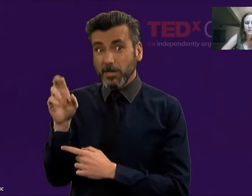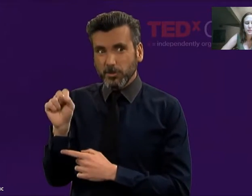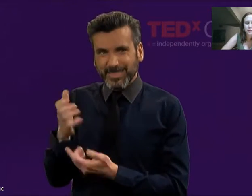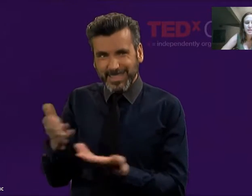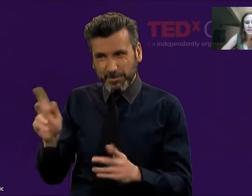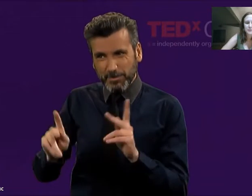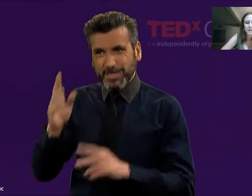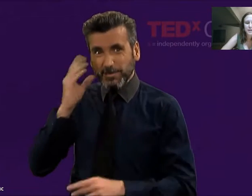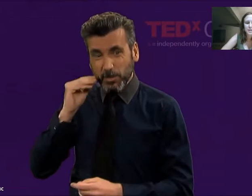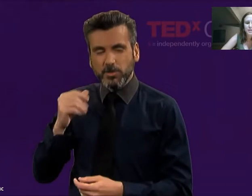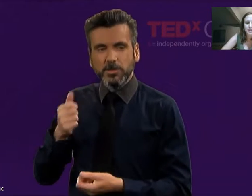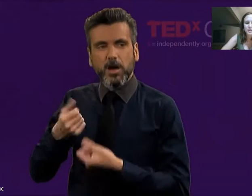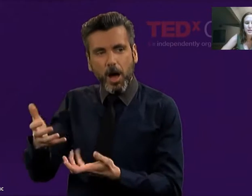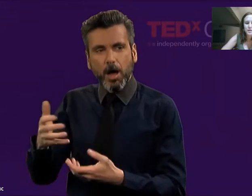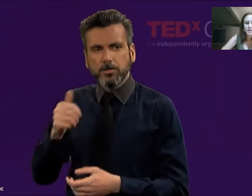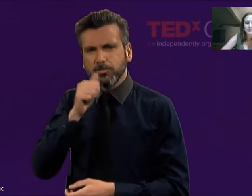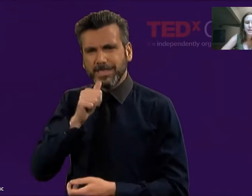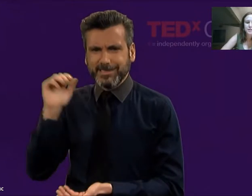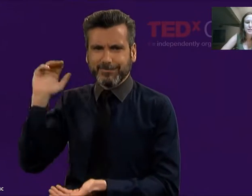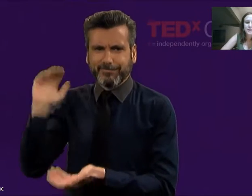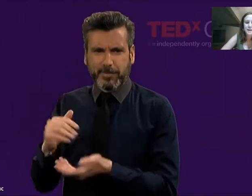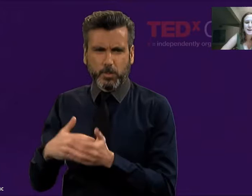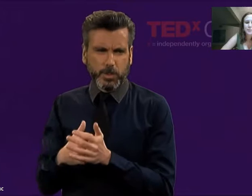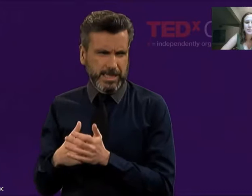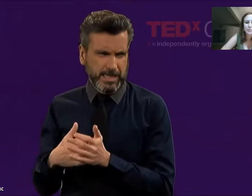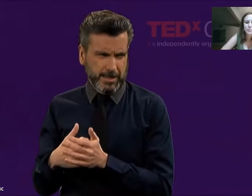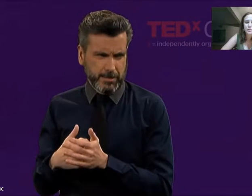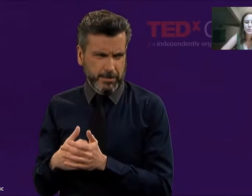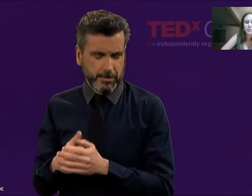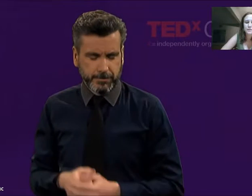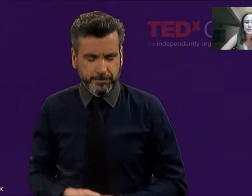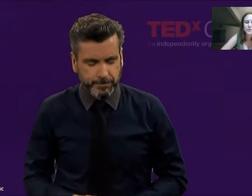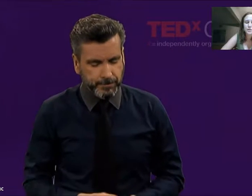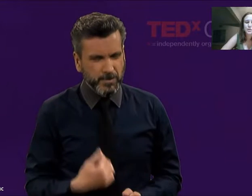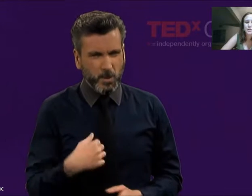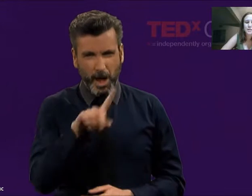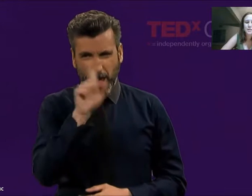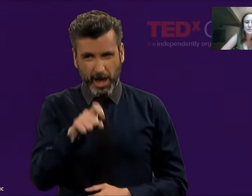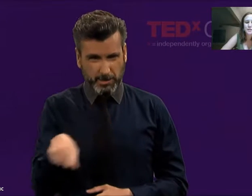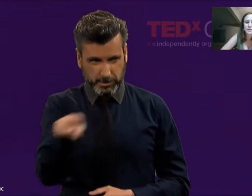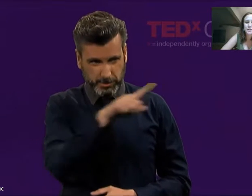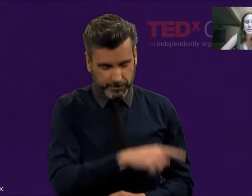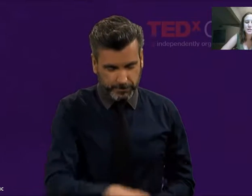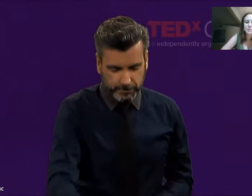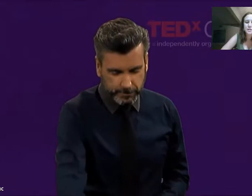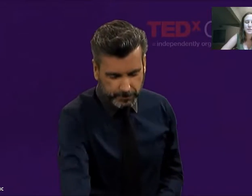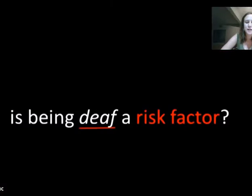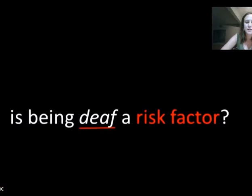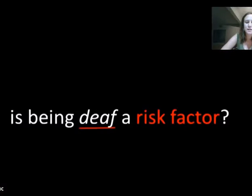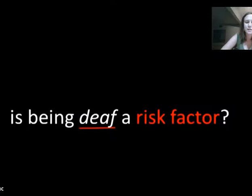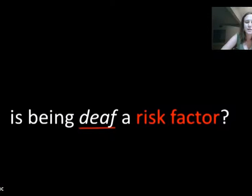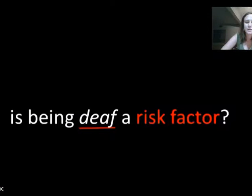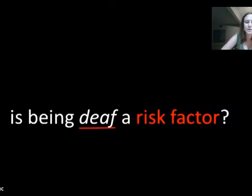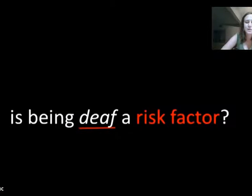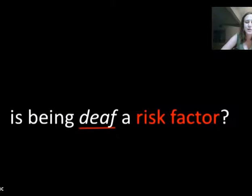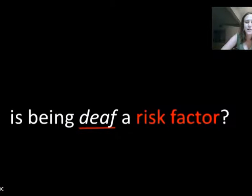Protective factors are factors that help people develop a strong sense of resilience, and risk factors are those that